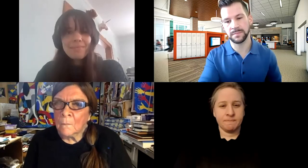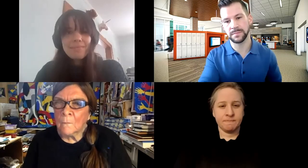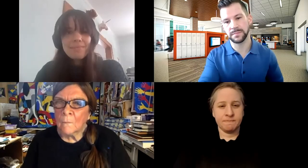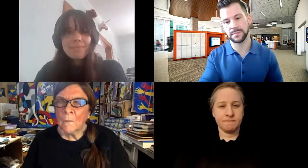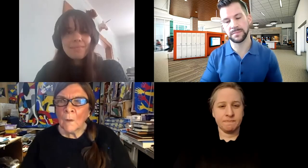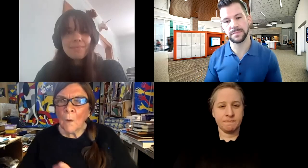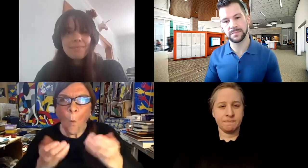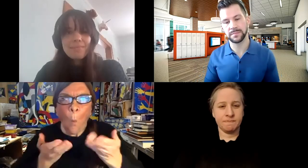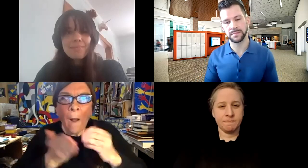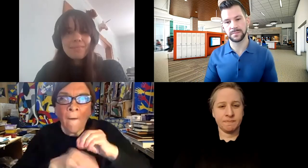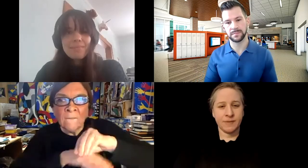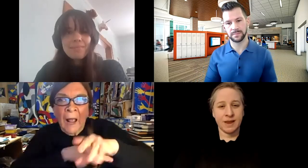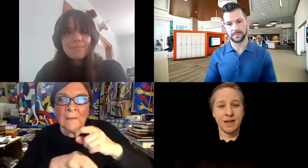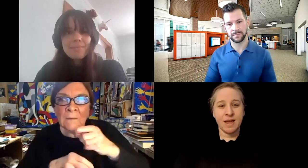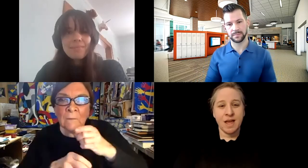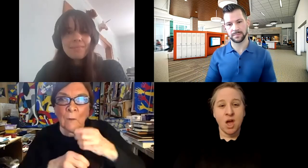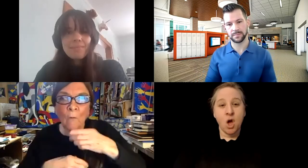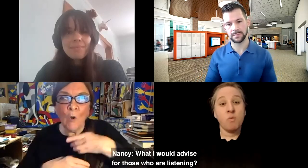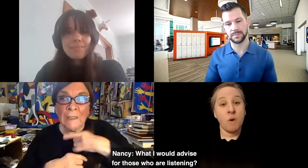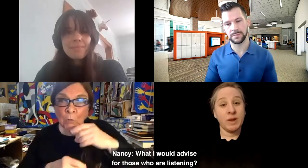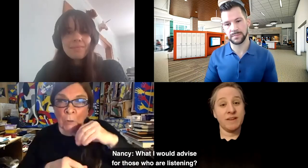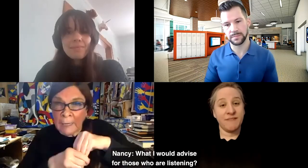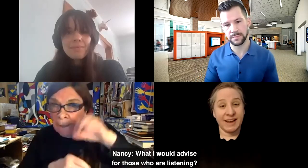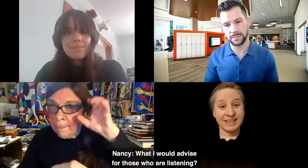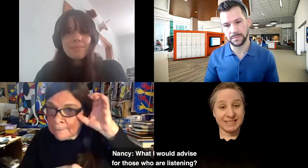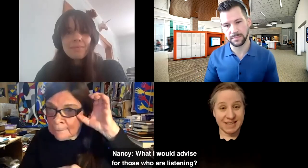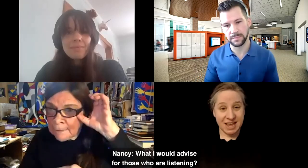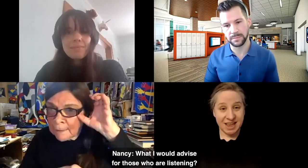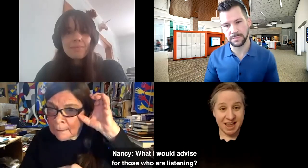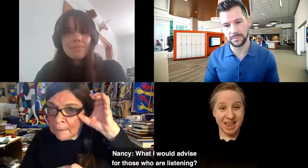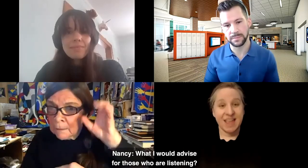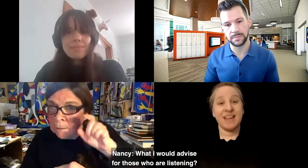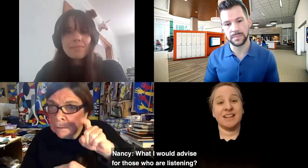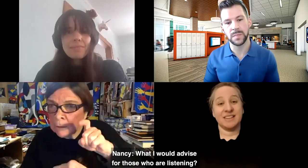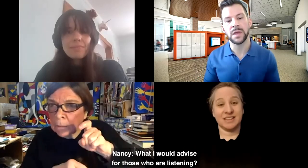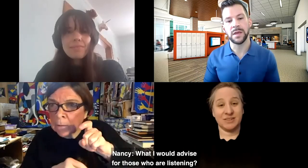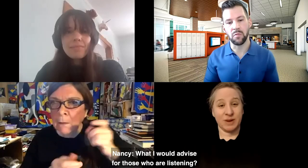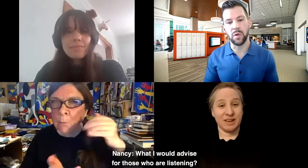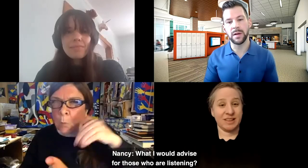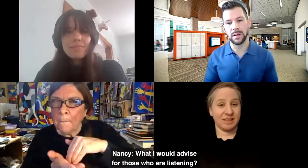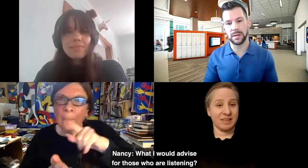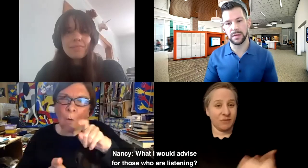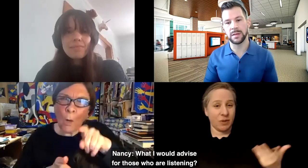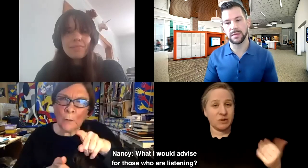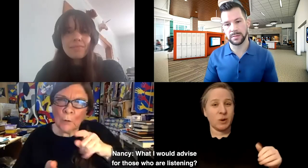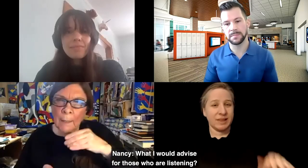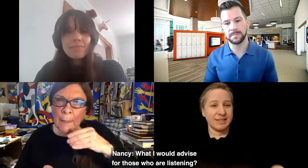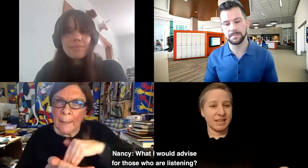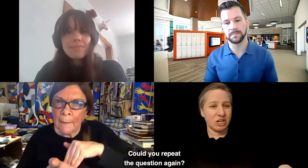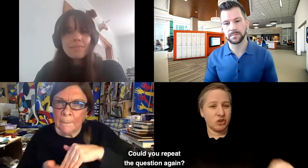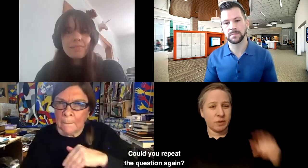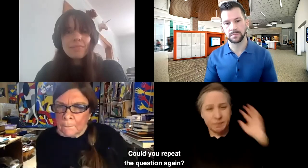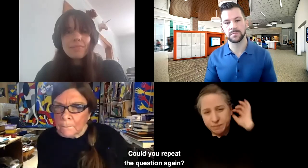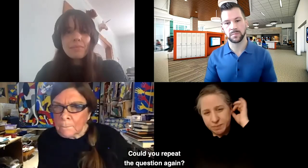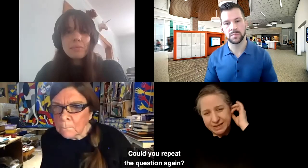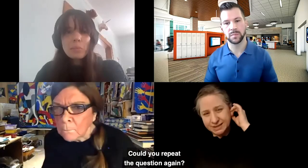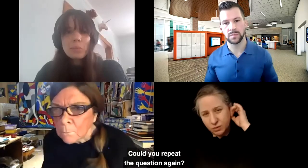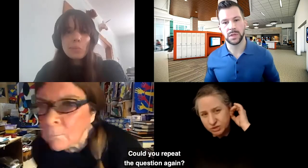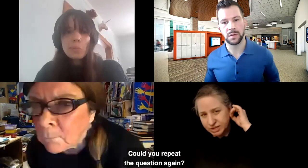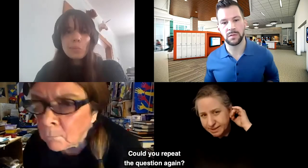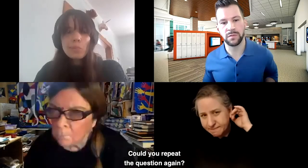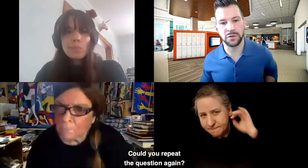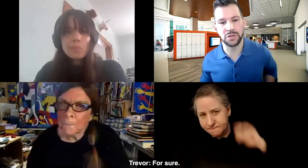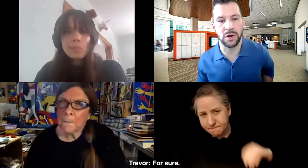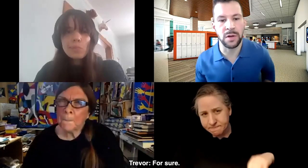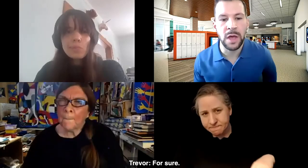Nancy clarifies. What would advice, what, for those who are listening, could you repeat the